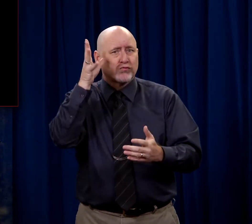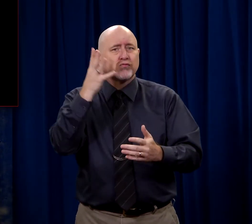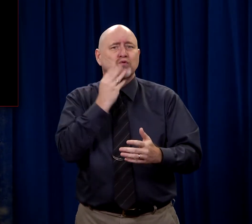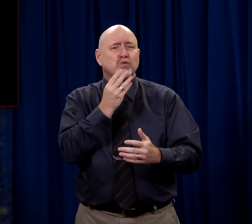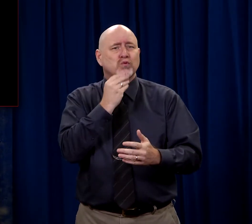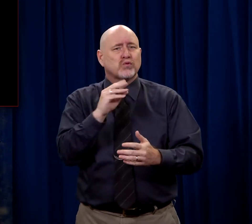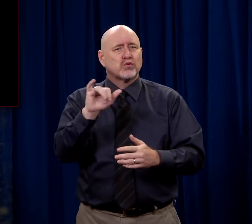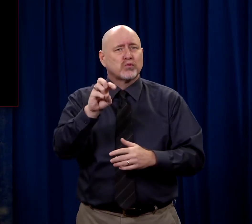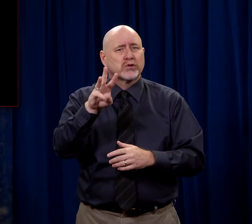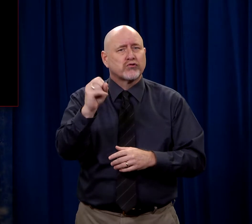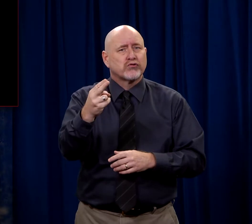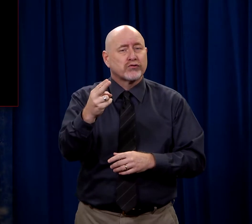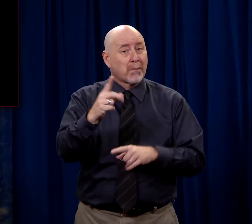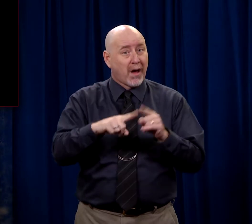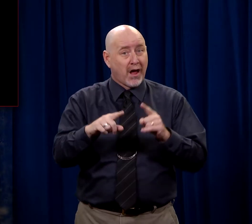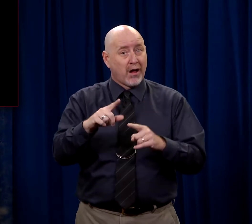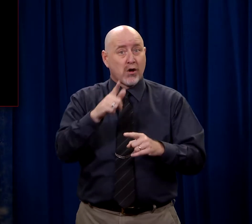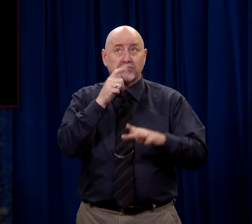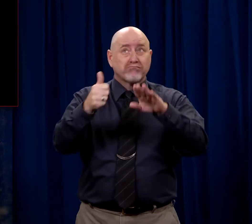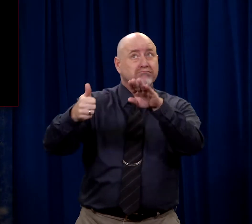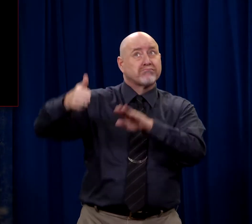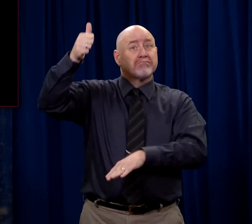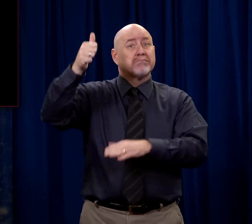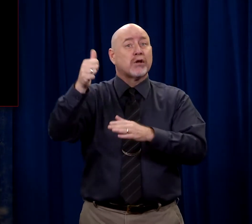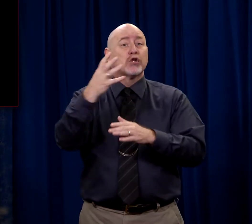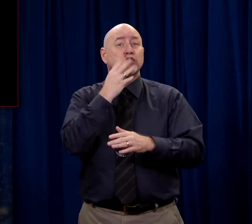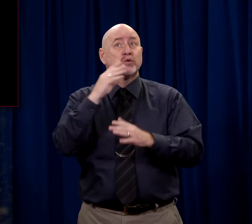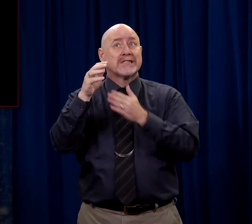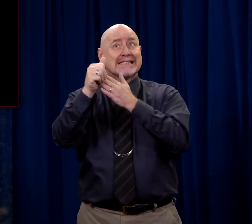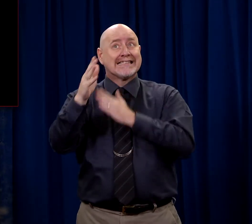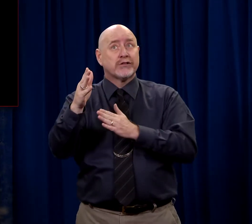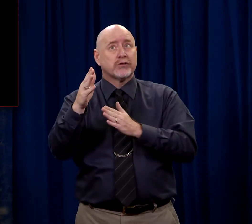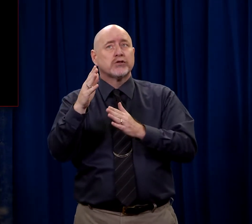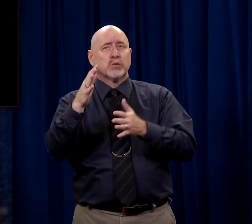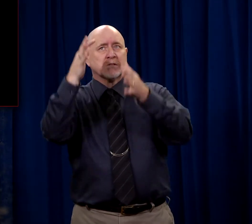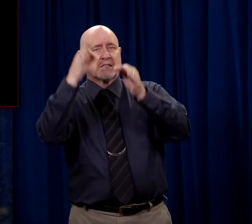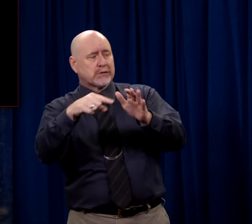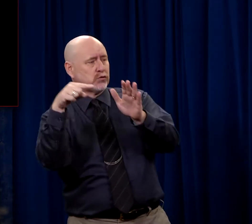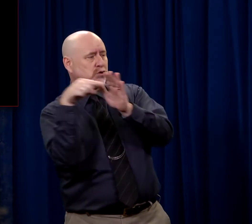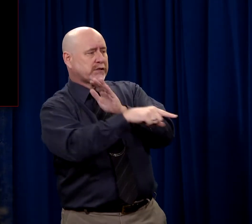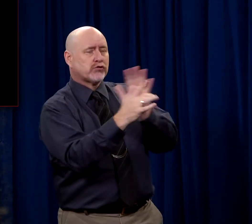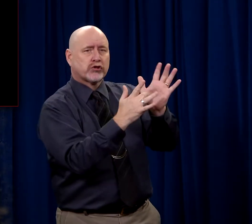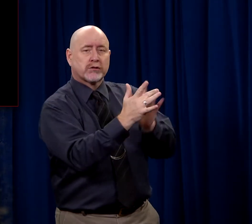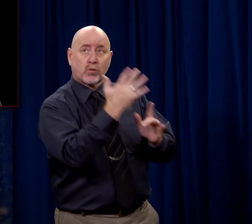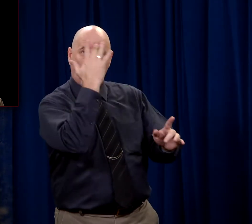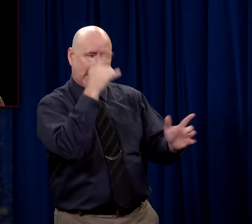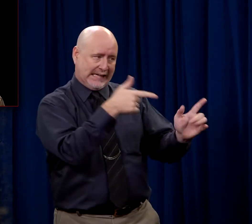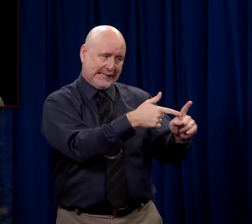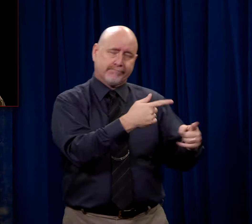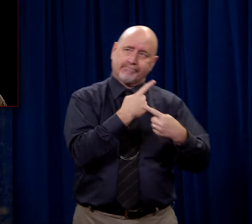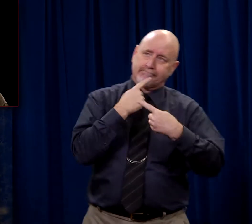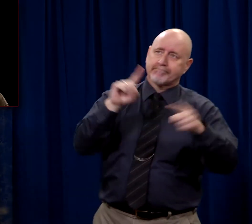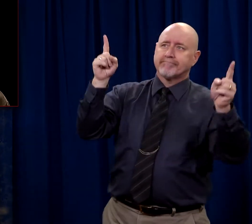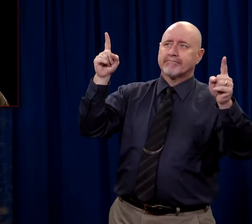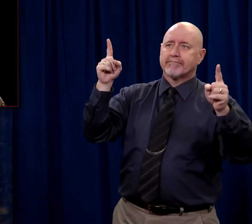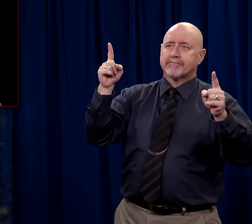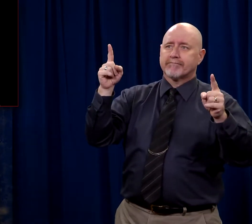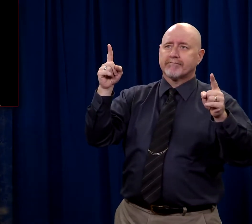were both Jews, yet it ultimately was the Jewish leaders who would have Jesus executed. They would do it because He claimed to be the